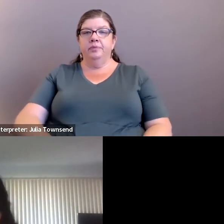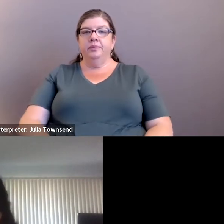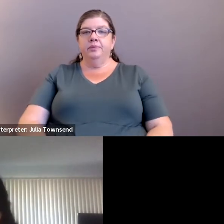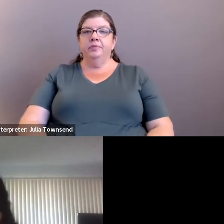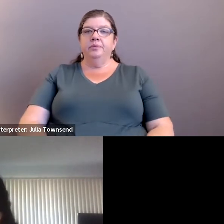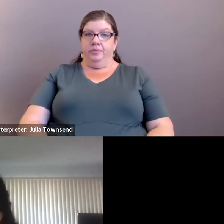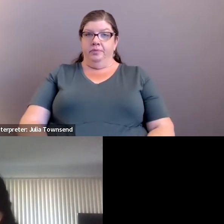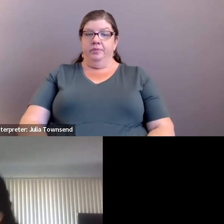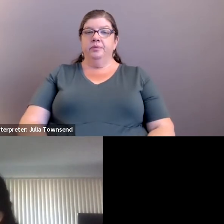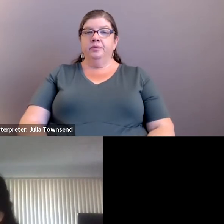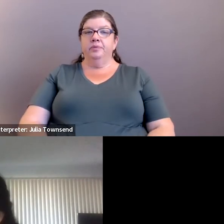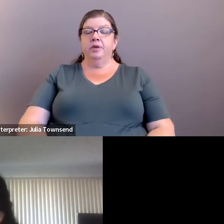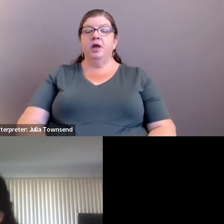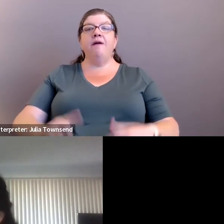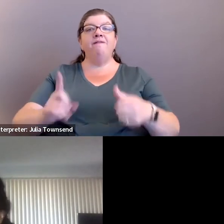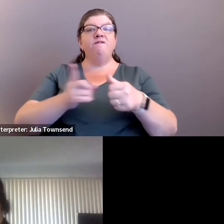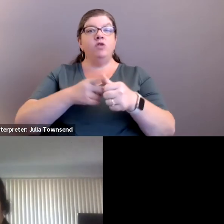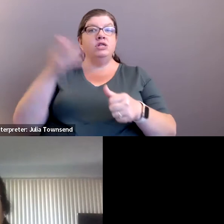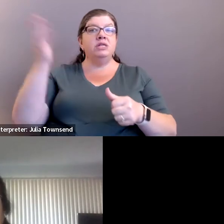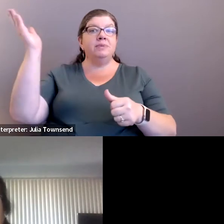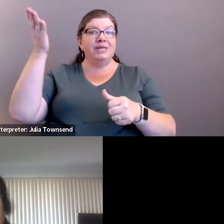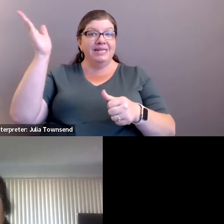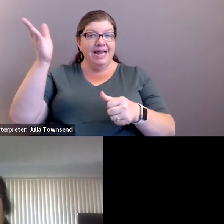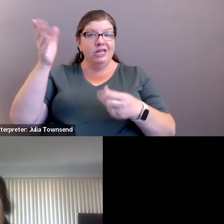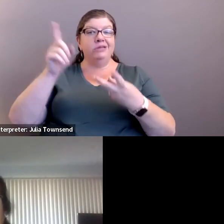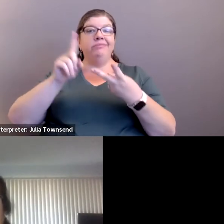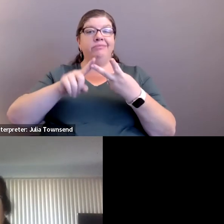Okay, great. We'll have the presentation first and then public comment.